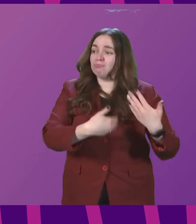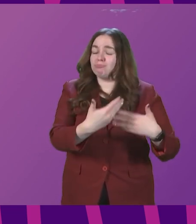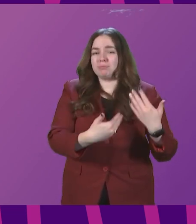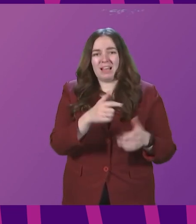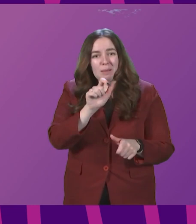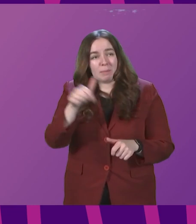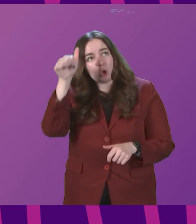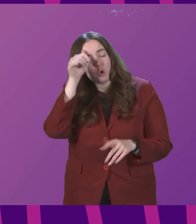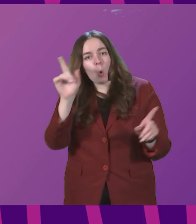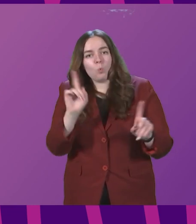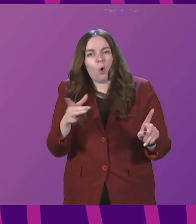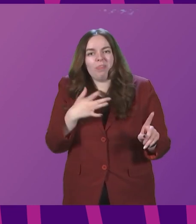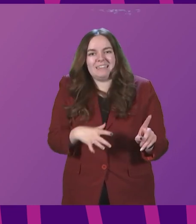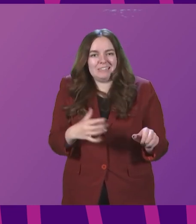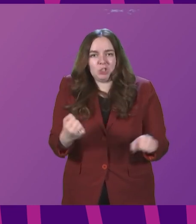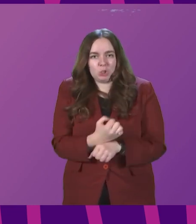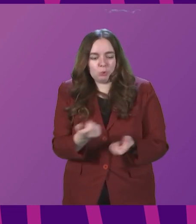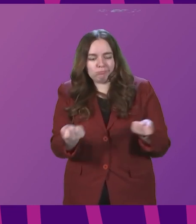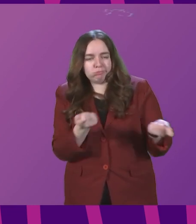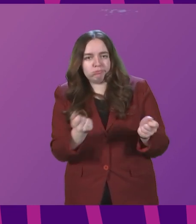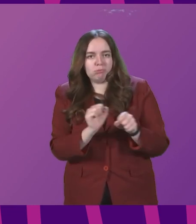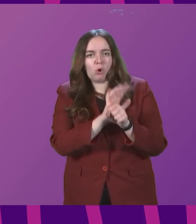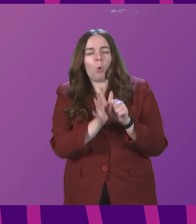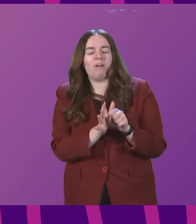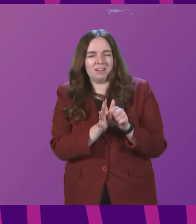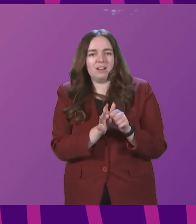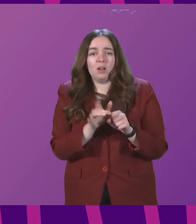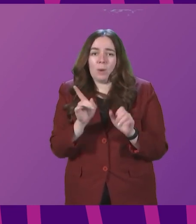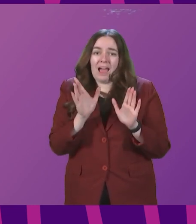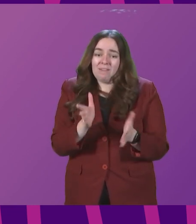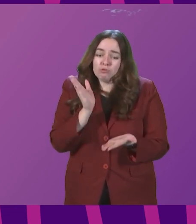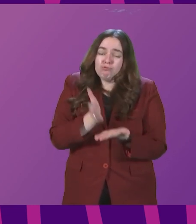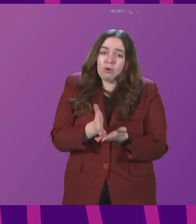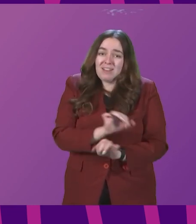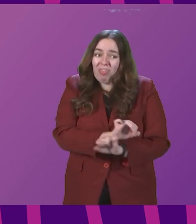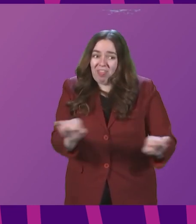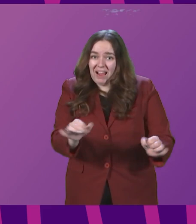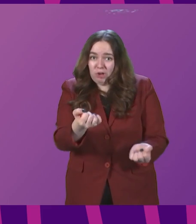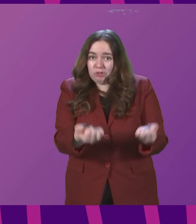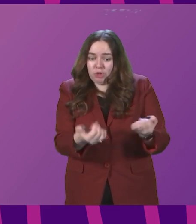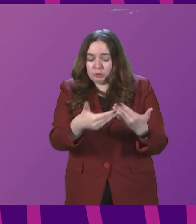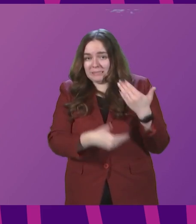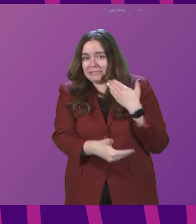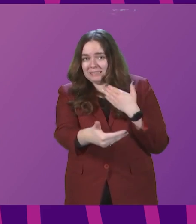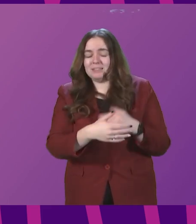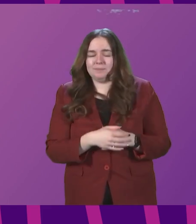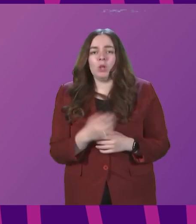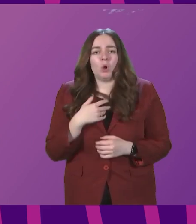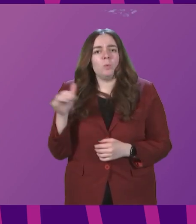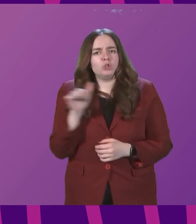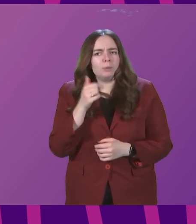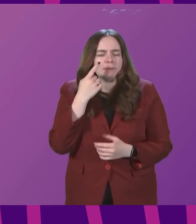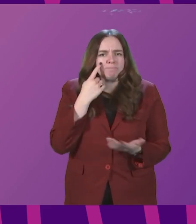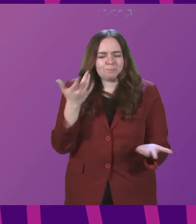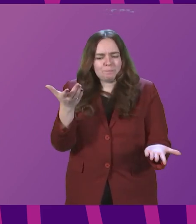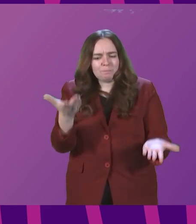what's necessary to combat the virus. We have to trust their judgment far more as we move forward. We should be looking to get